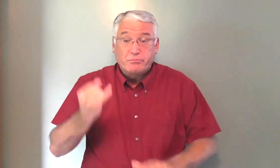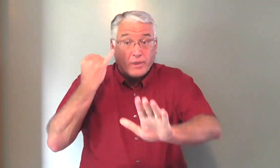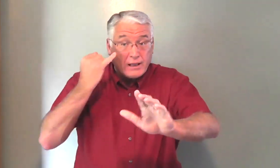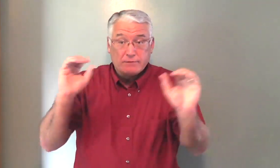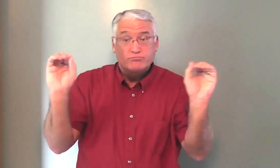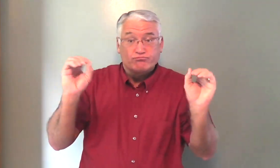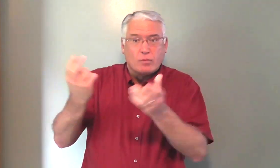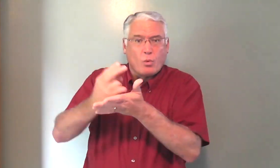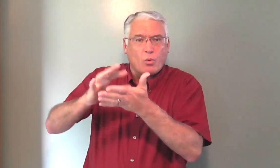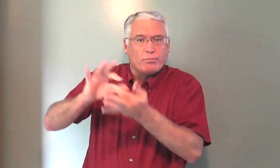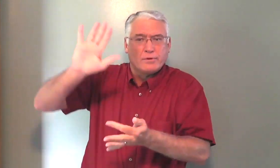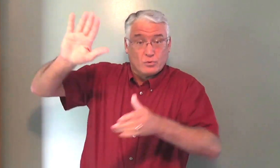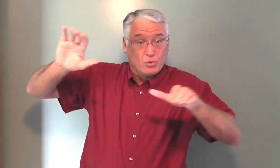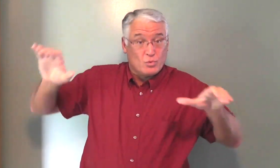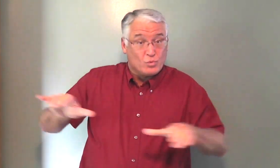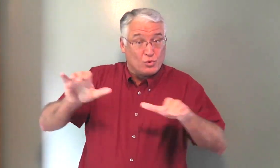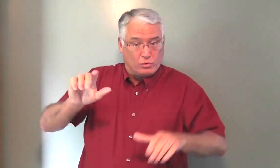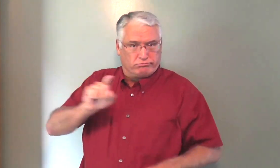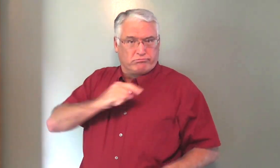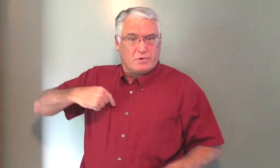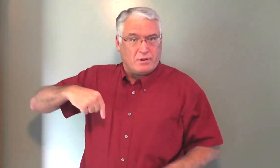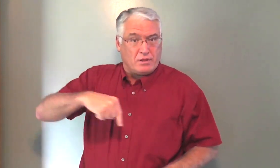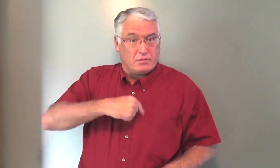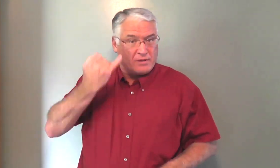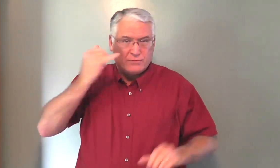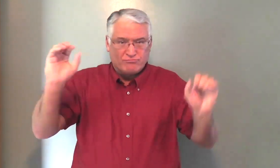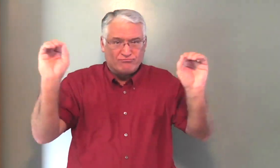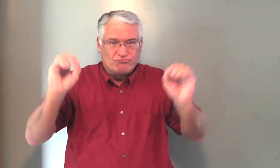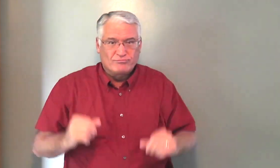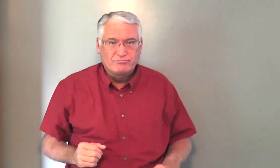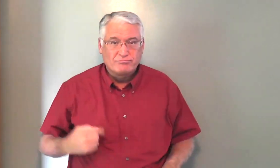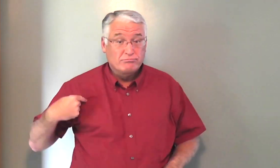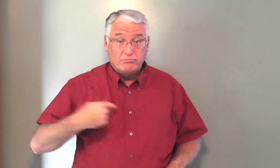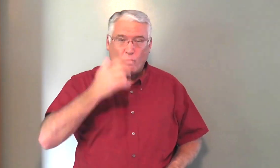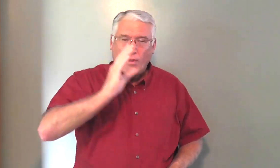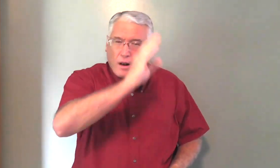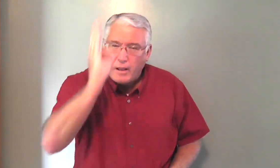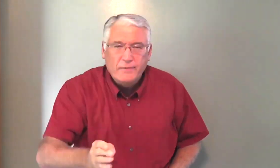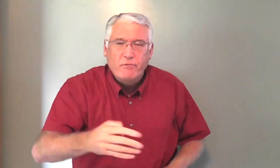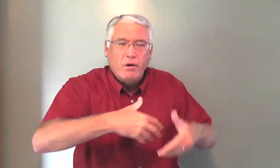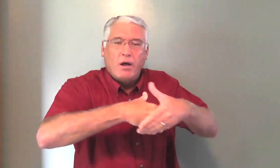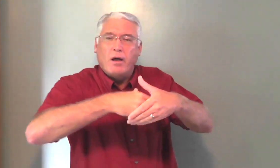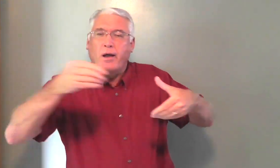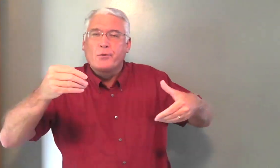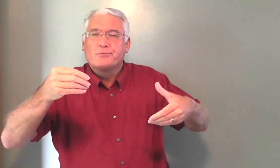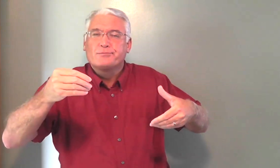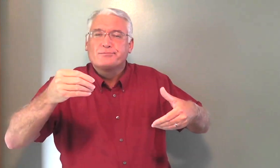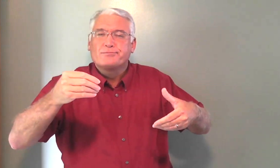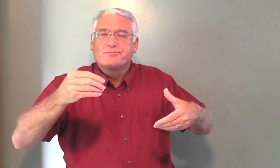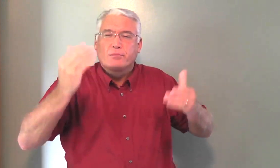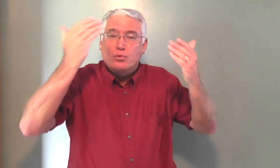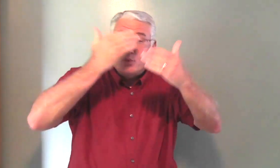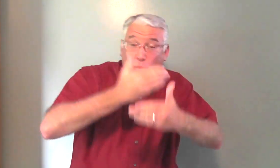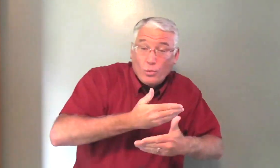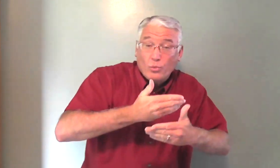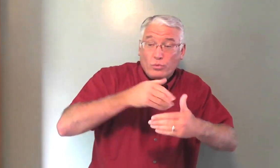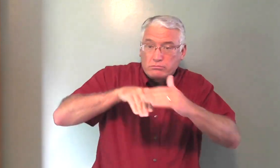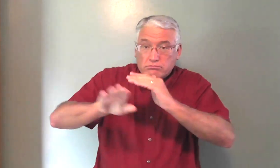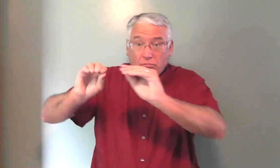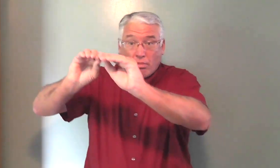If it were not for the work of the Holy Spirit convicting us, if it was not for that, we would never, never come out of the darkness